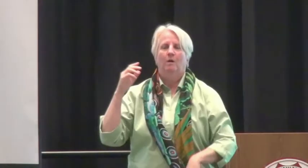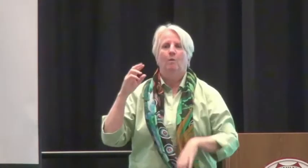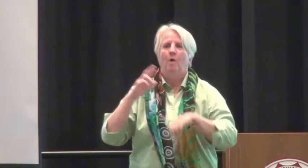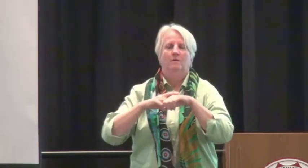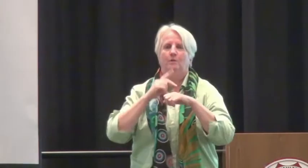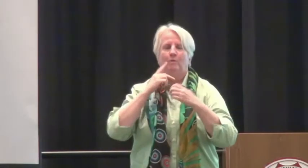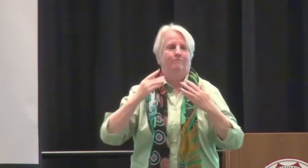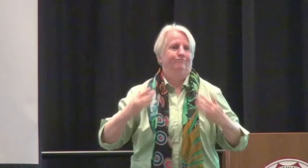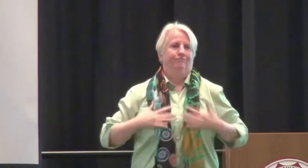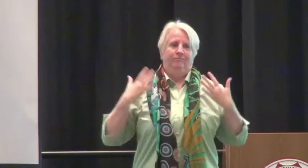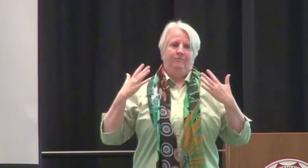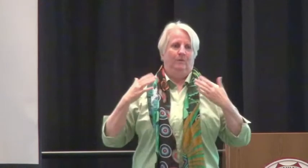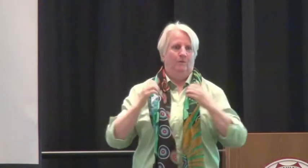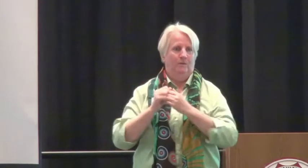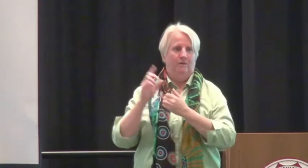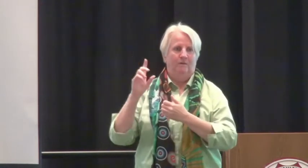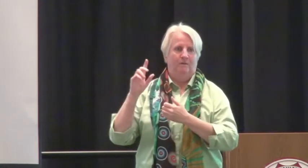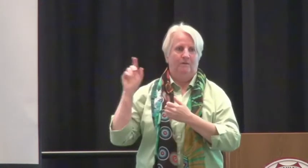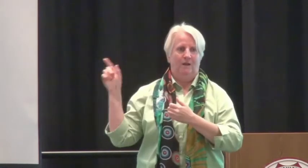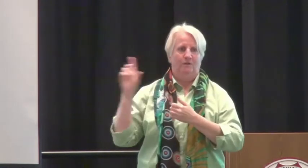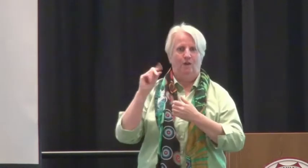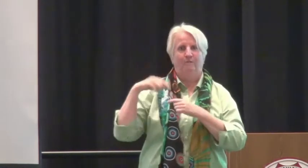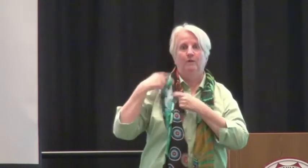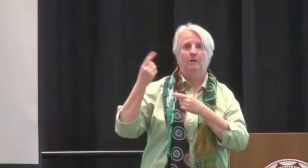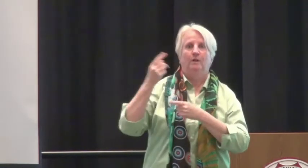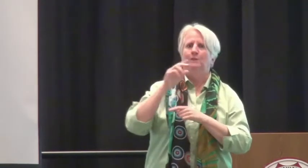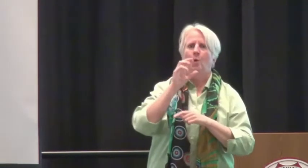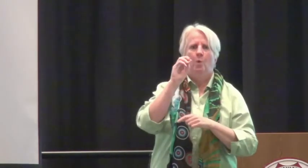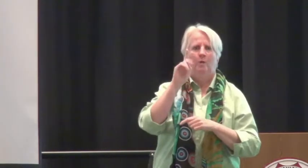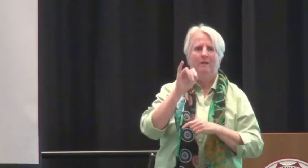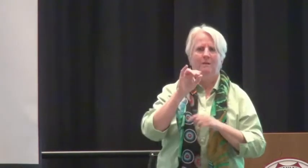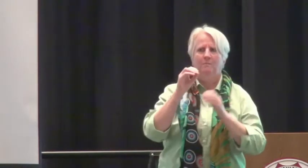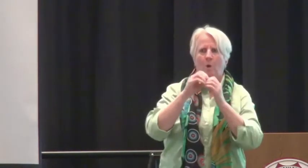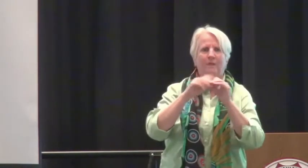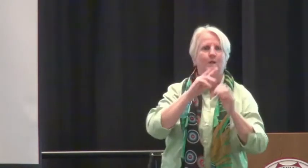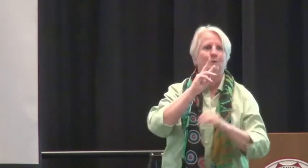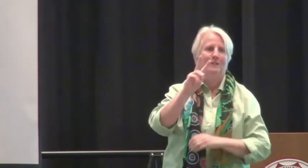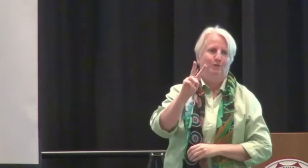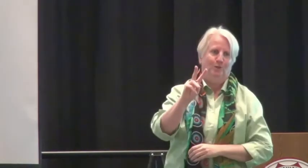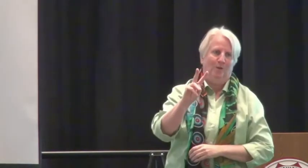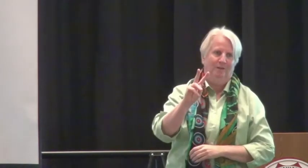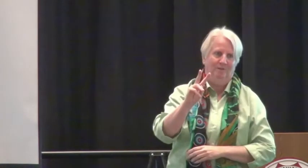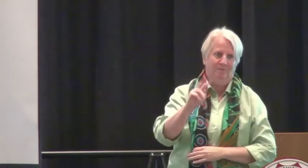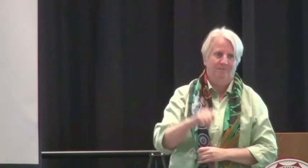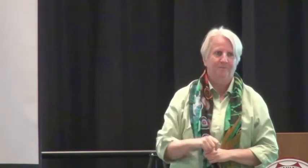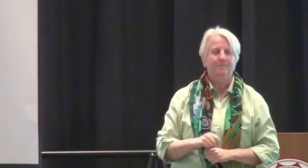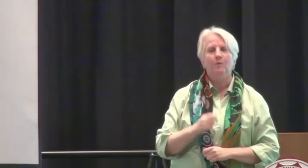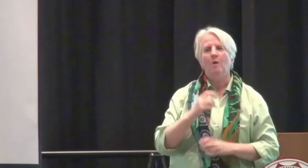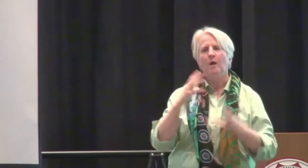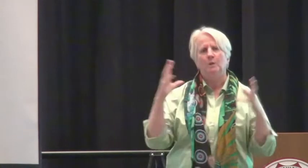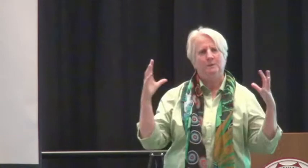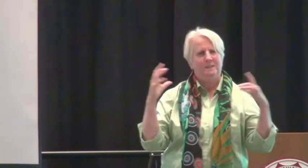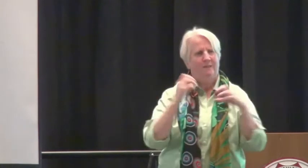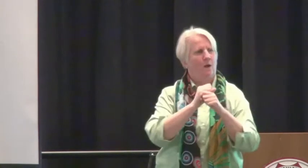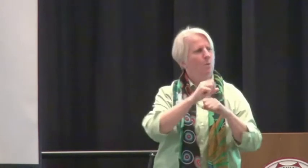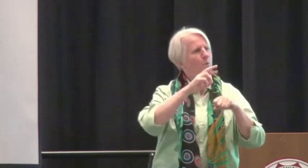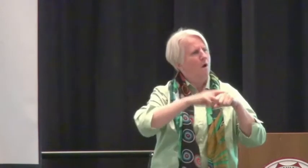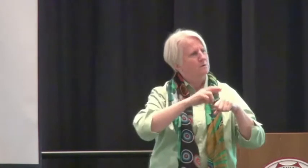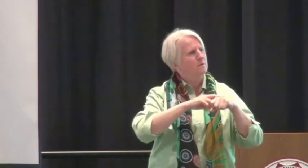and I know Roxanne was very touched by her relationship with Harley, who was